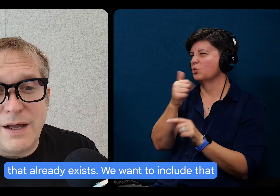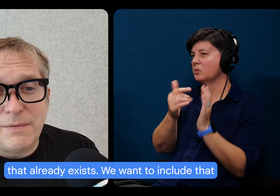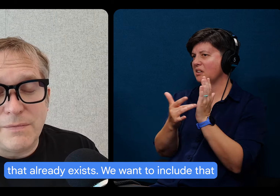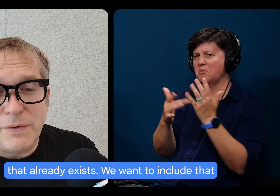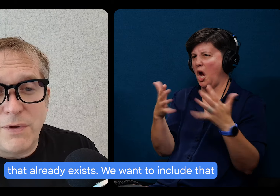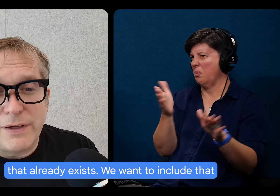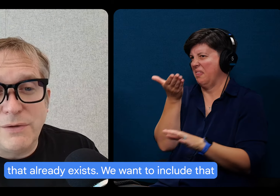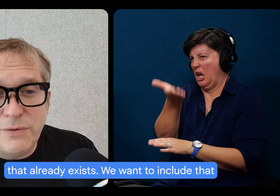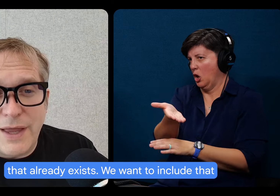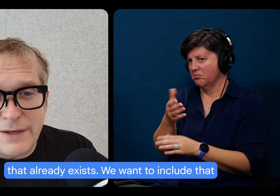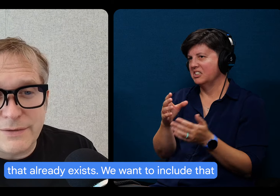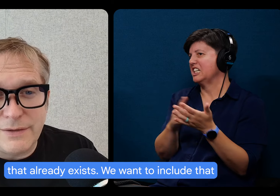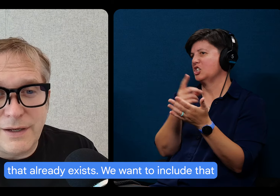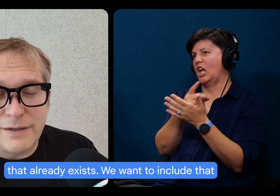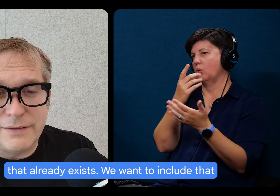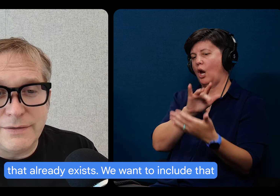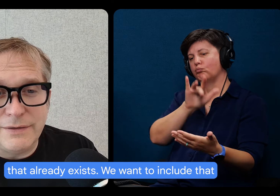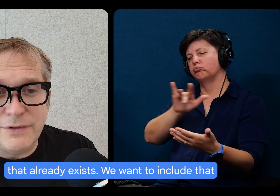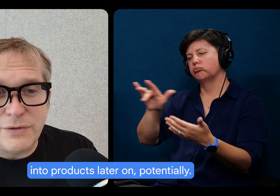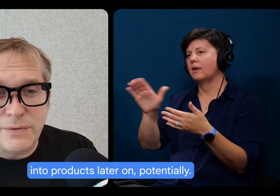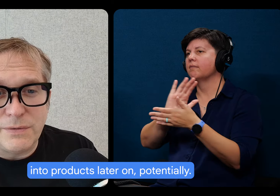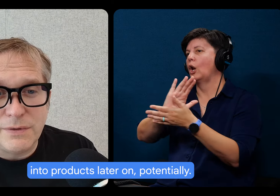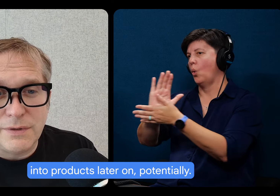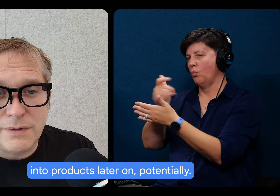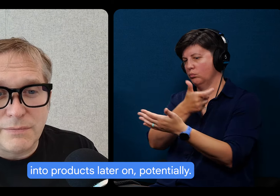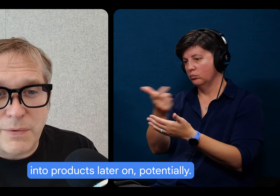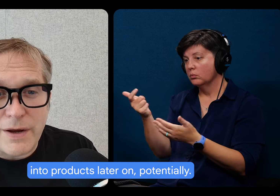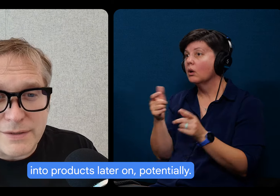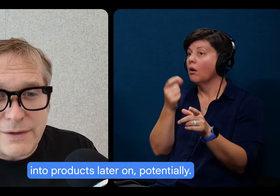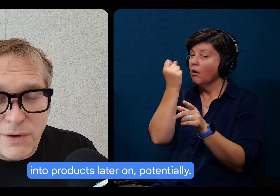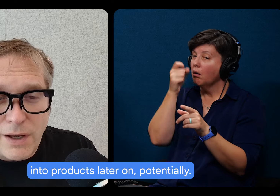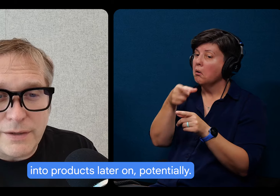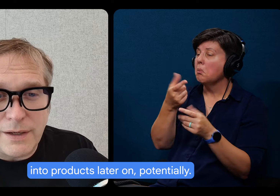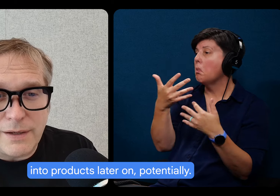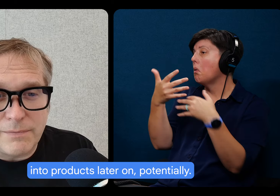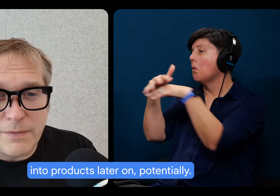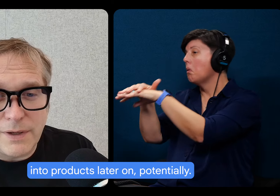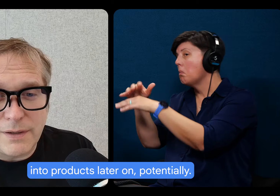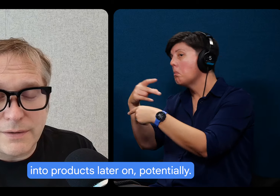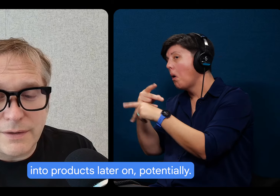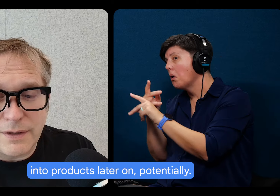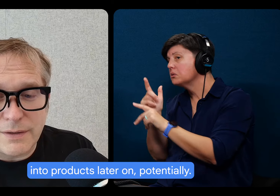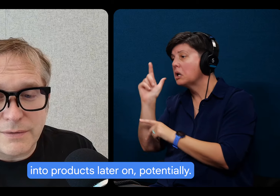Um, we want to include that, uh, into products later on, um,